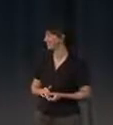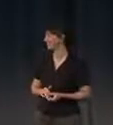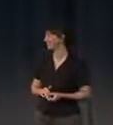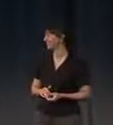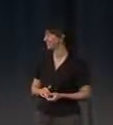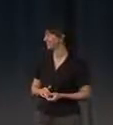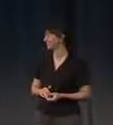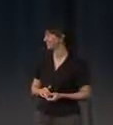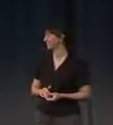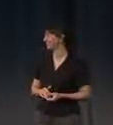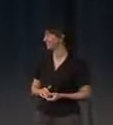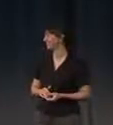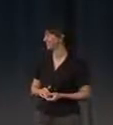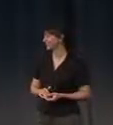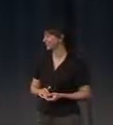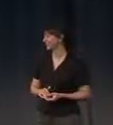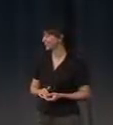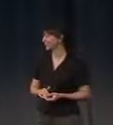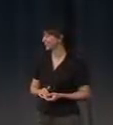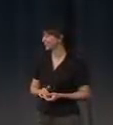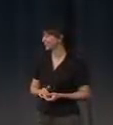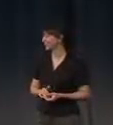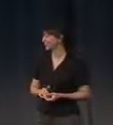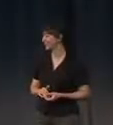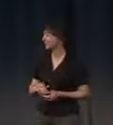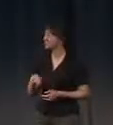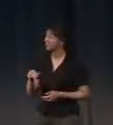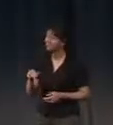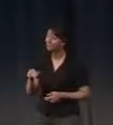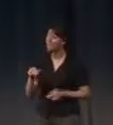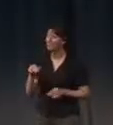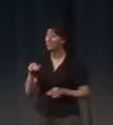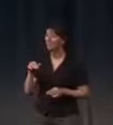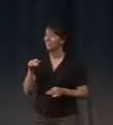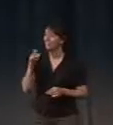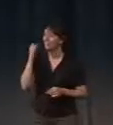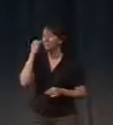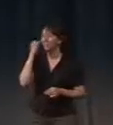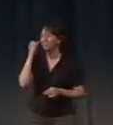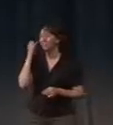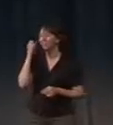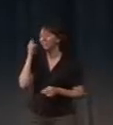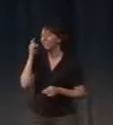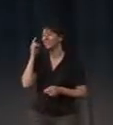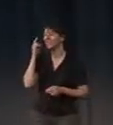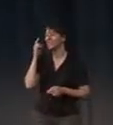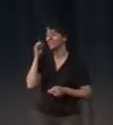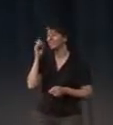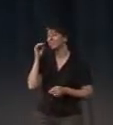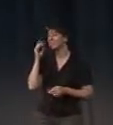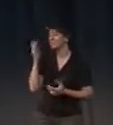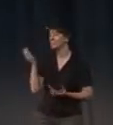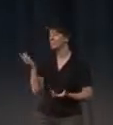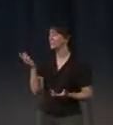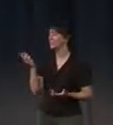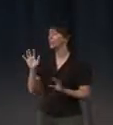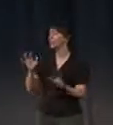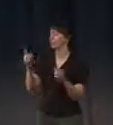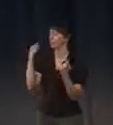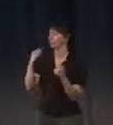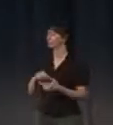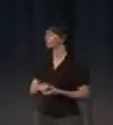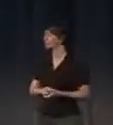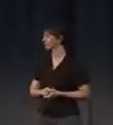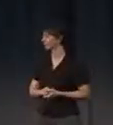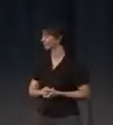No, but you know, it's like if you start to think, you know, if we will build some material which are a little bit, let's see what happened